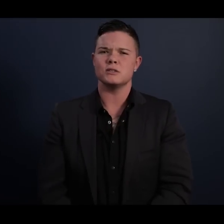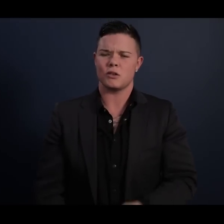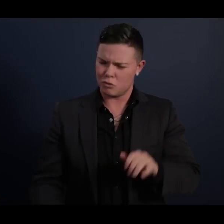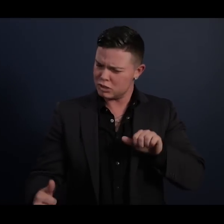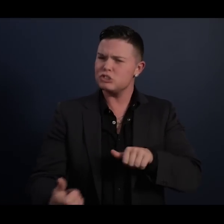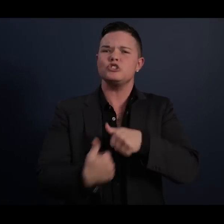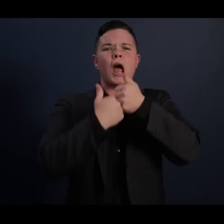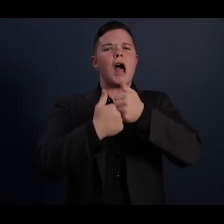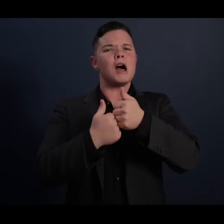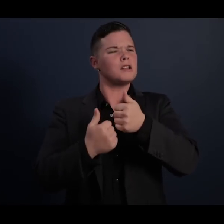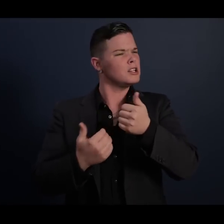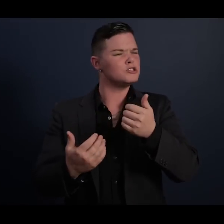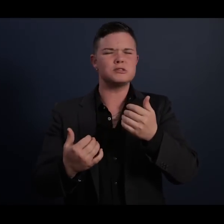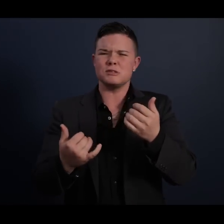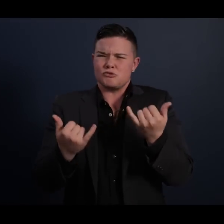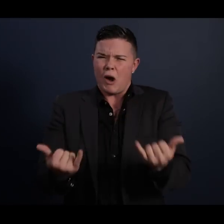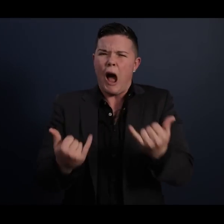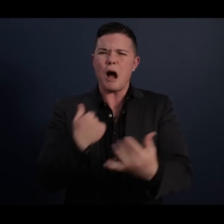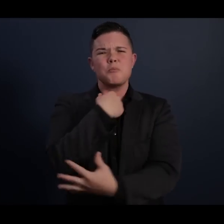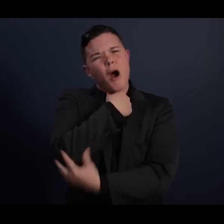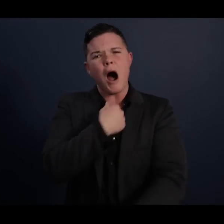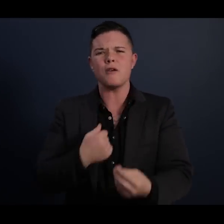chronic poverty and growing inequality.